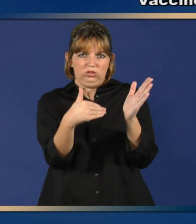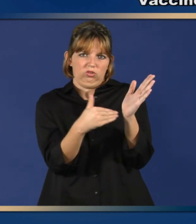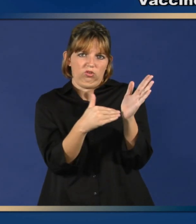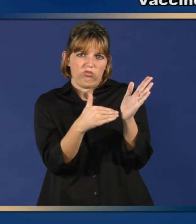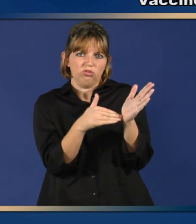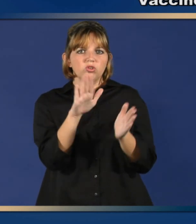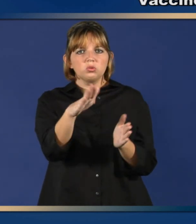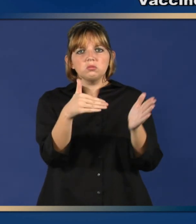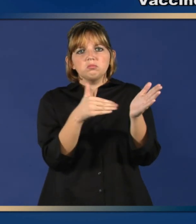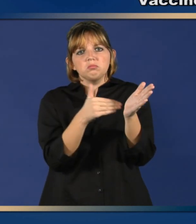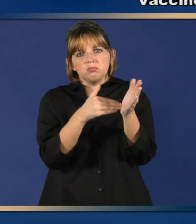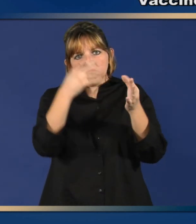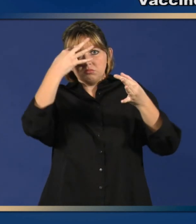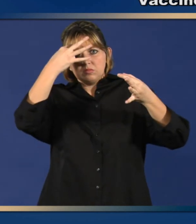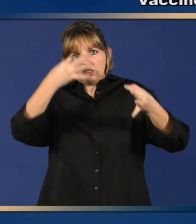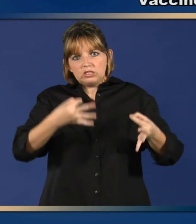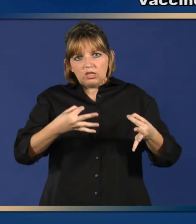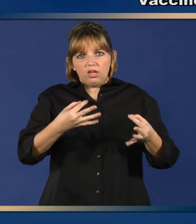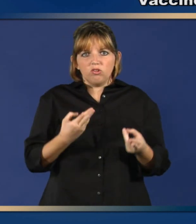and circumstances.